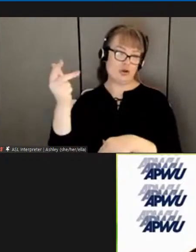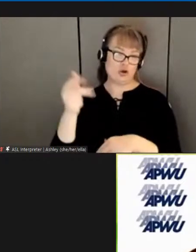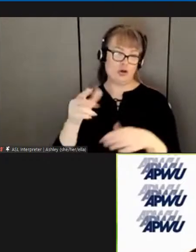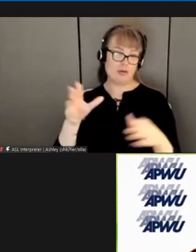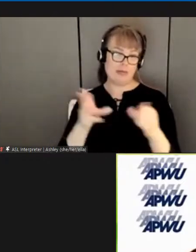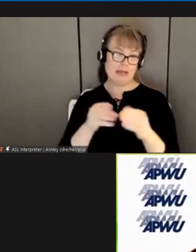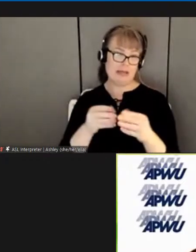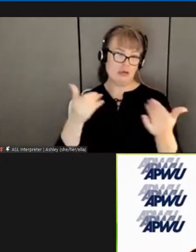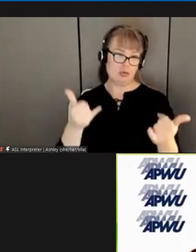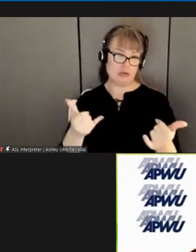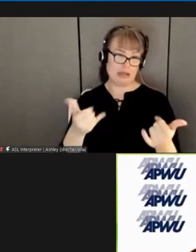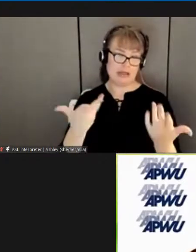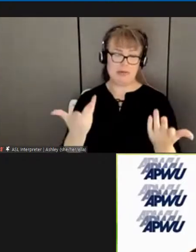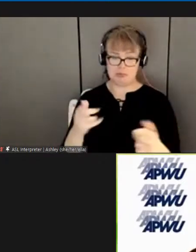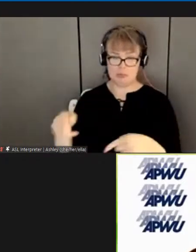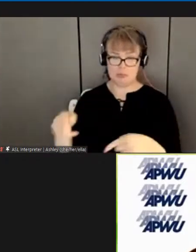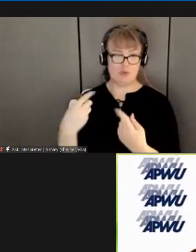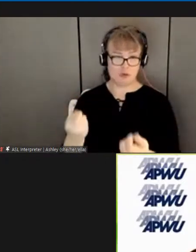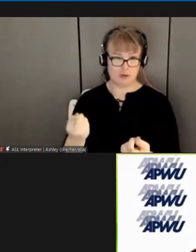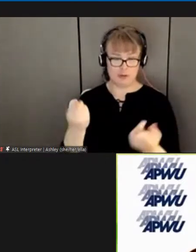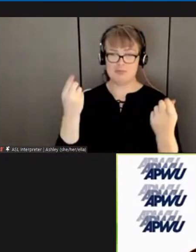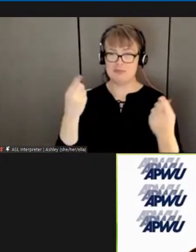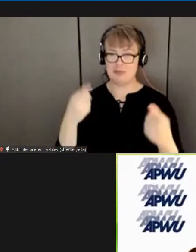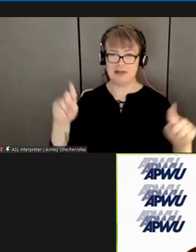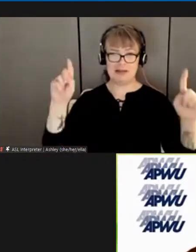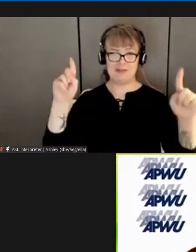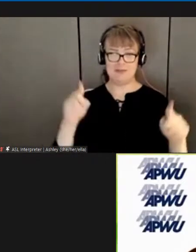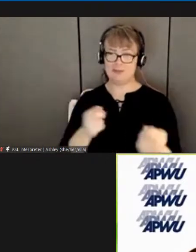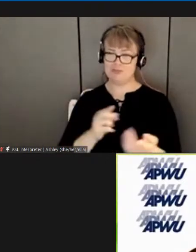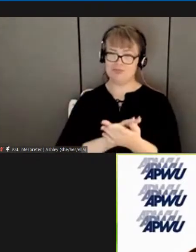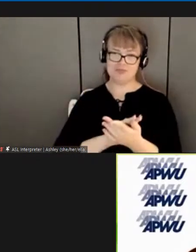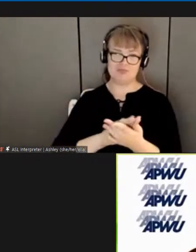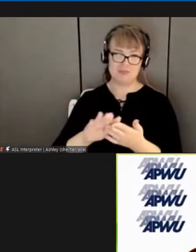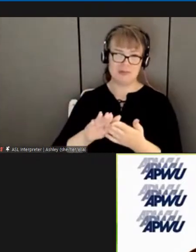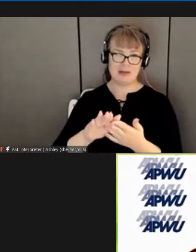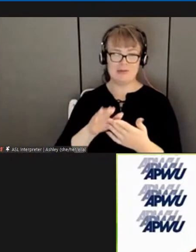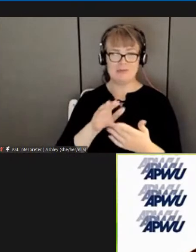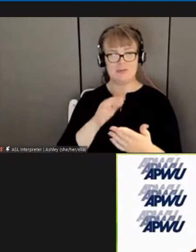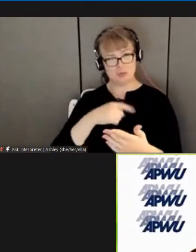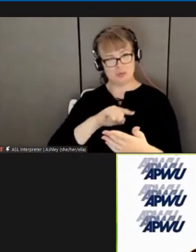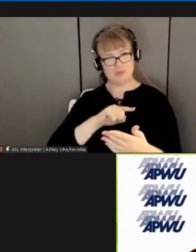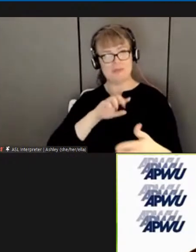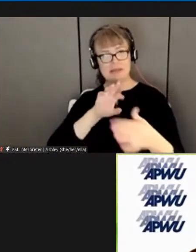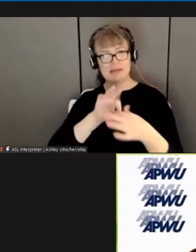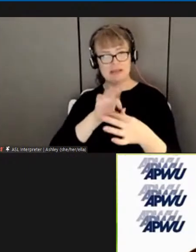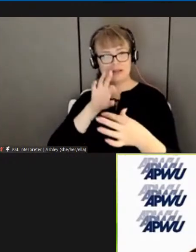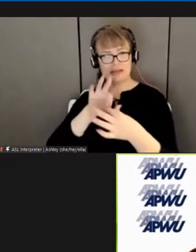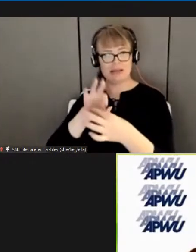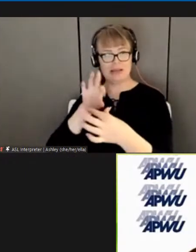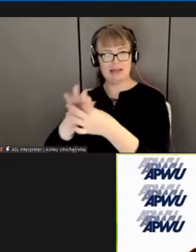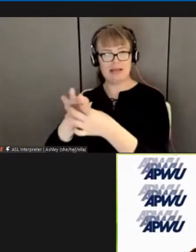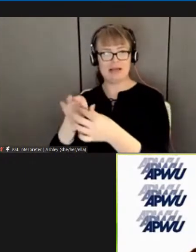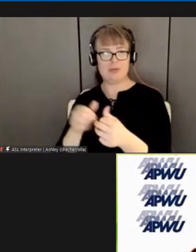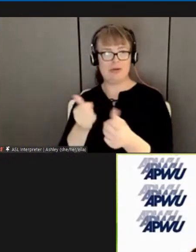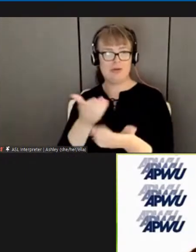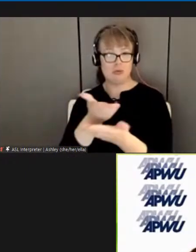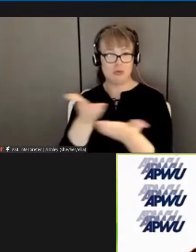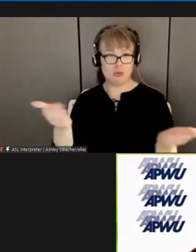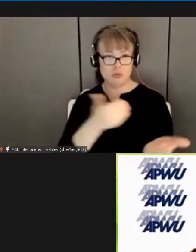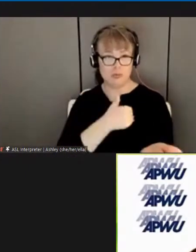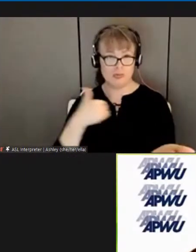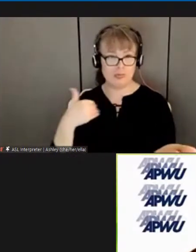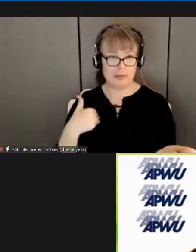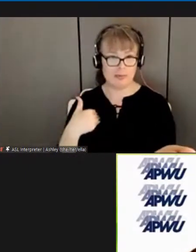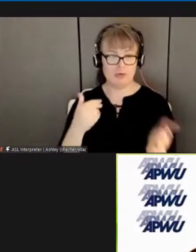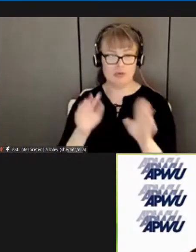successful and i'm very proud to say that uh we've connected with the members at the front line you all should be commended for taking the time to get